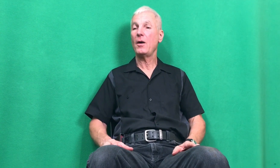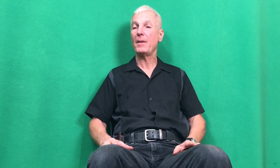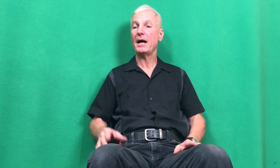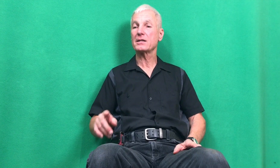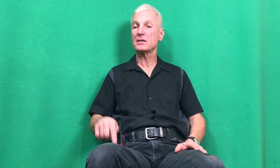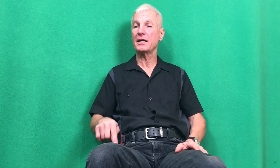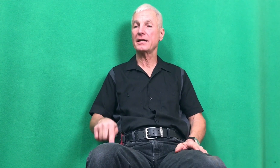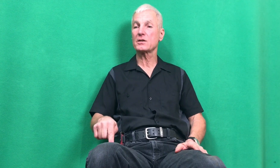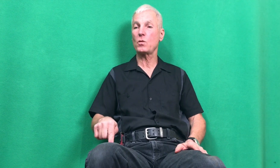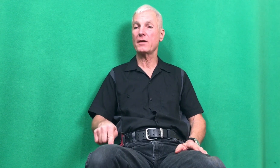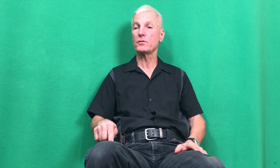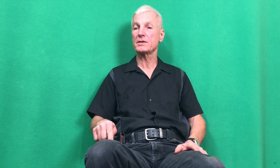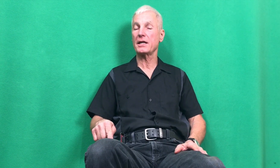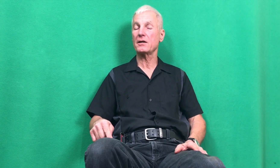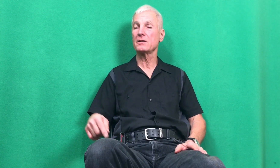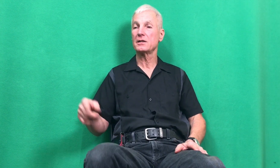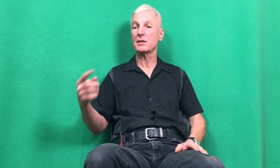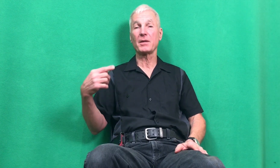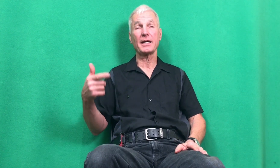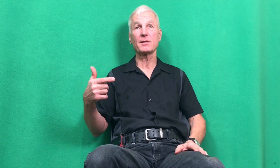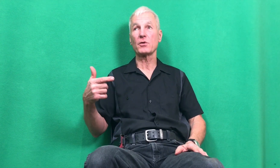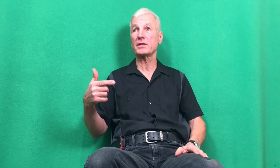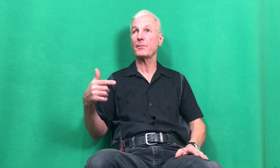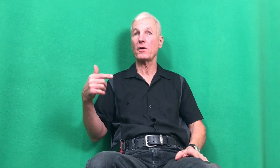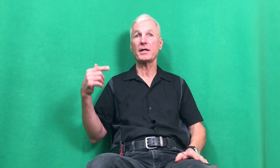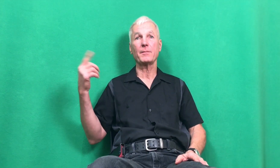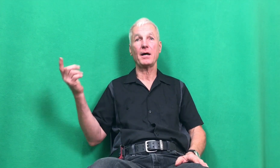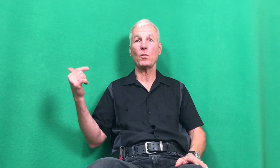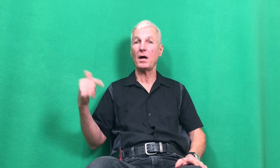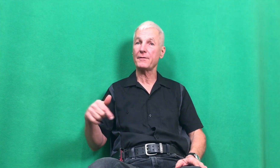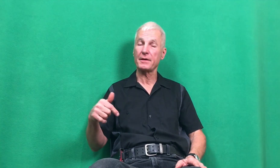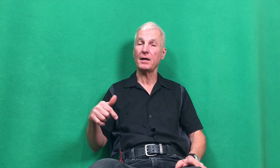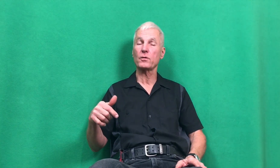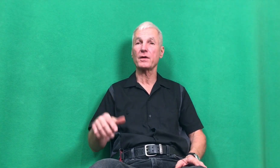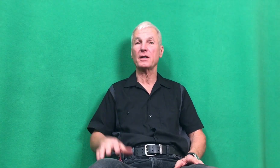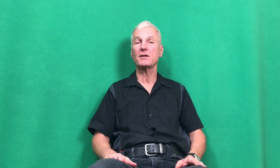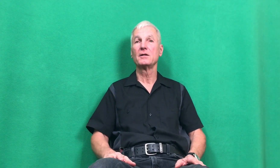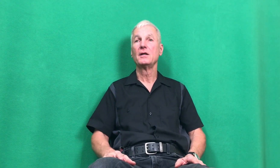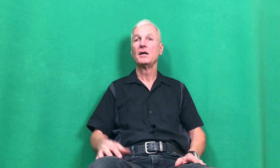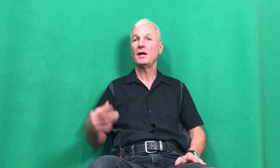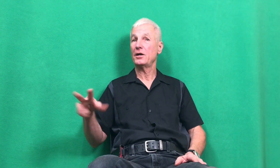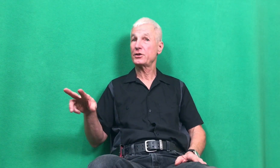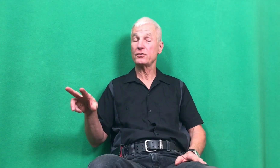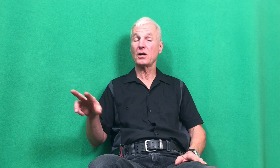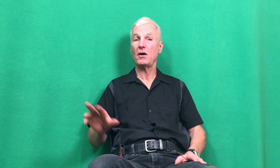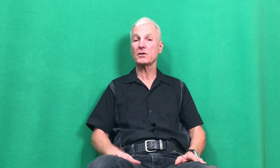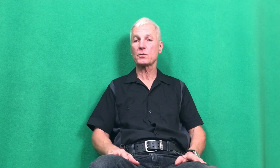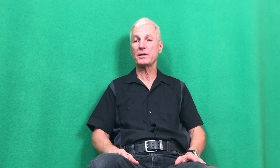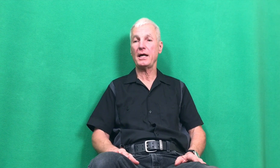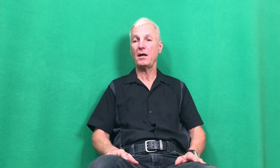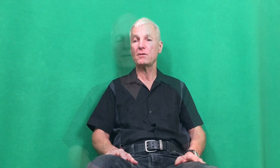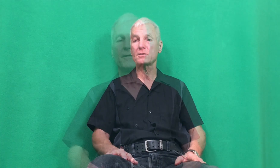My son and his wife was there, it was a belated birthday party, my wife and I were there, two dogs were in the house,